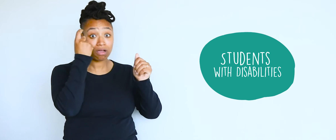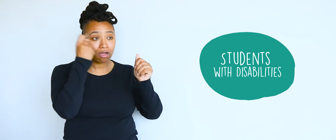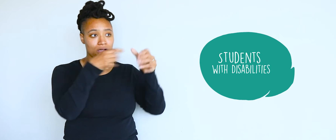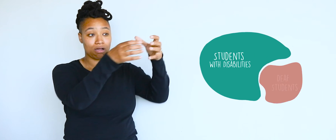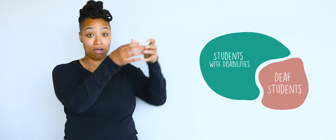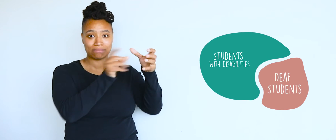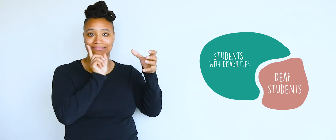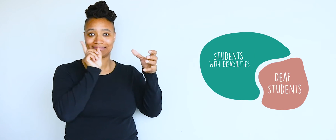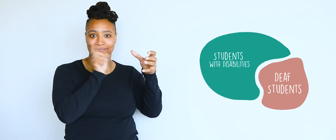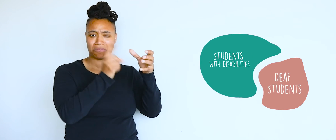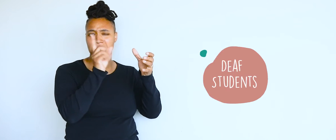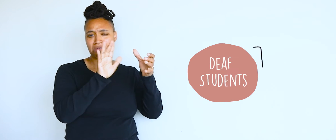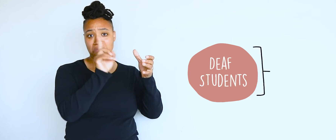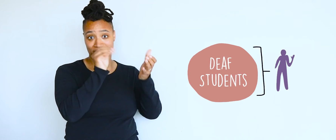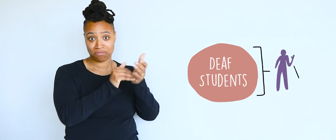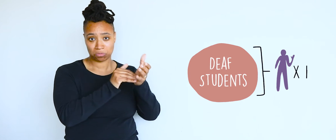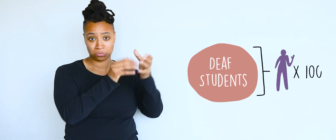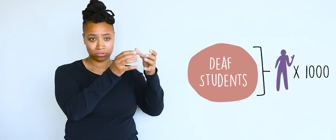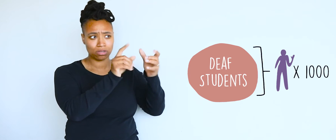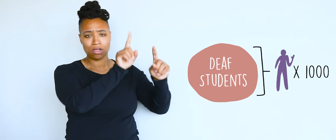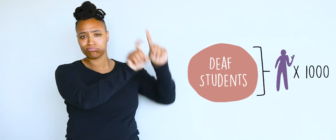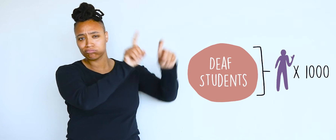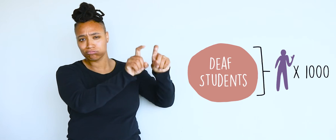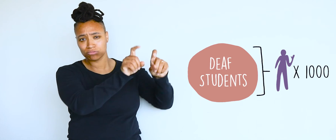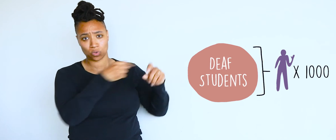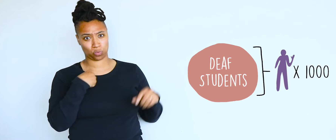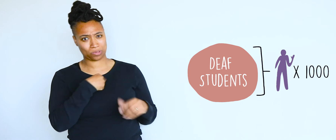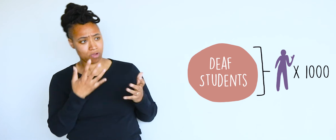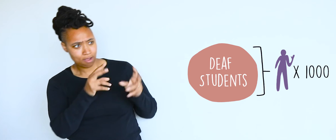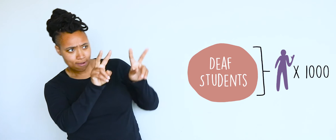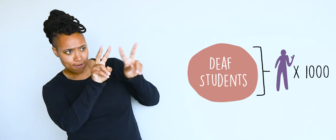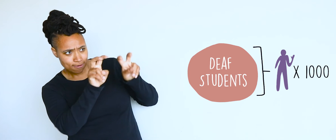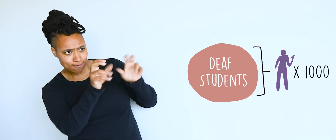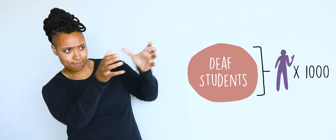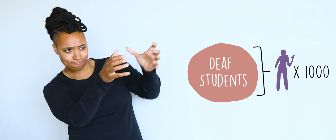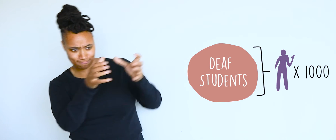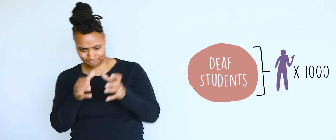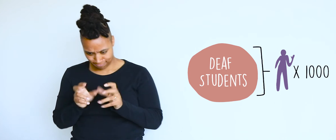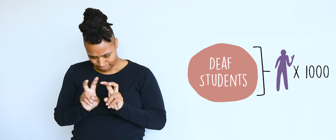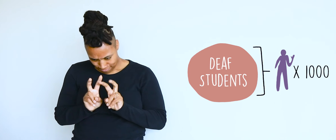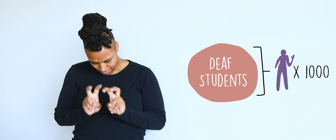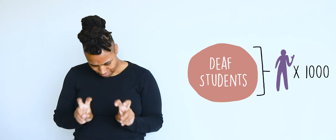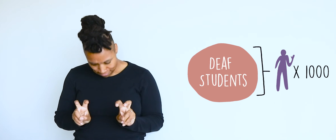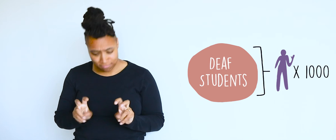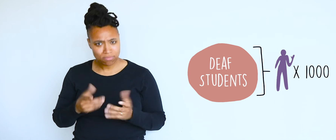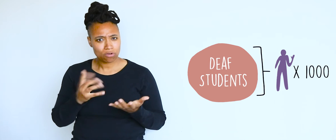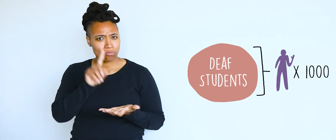From a data set of students with disabilities, a subset of 1,000 deaf students were surveyed. We took this information and